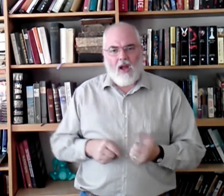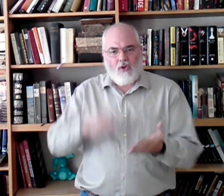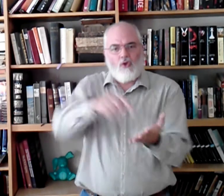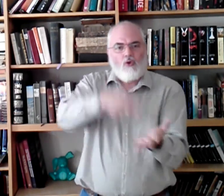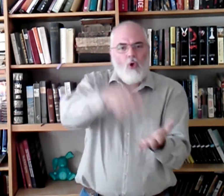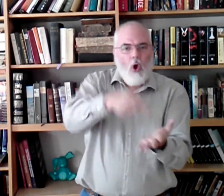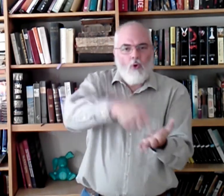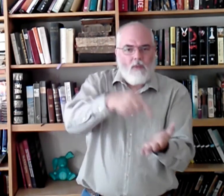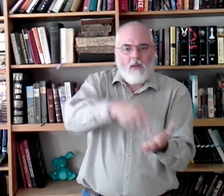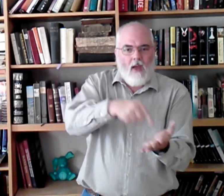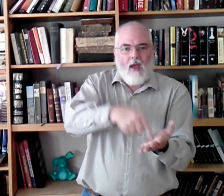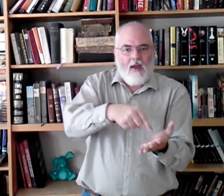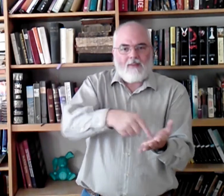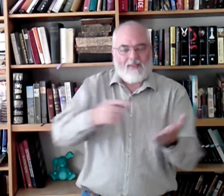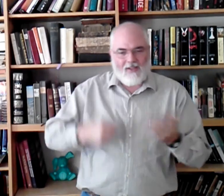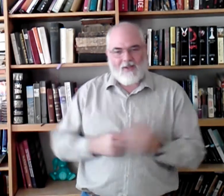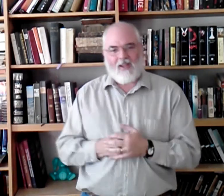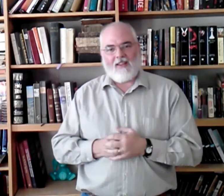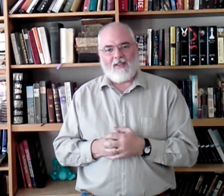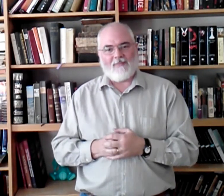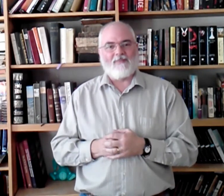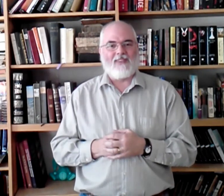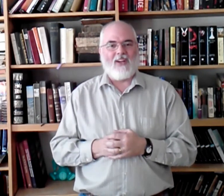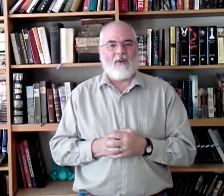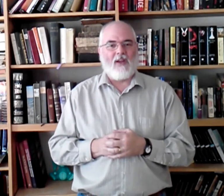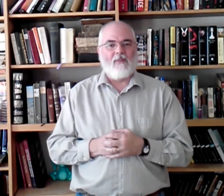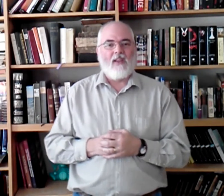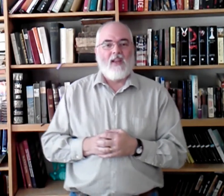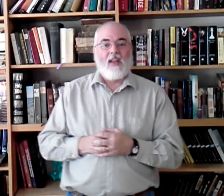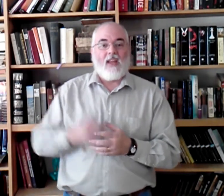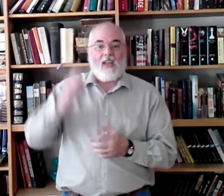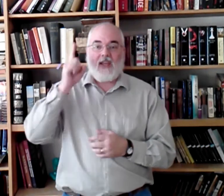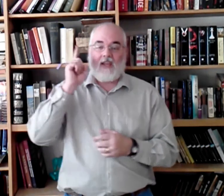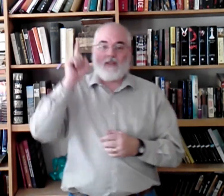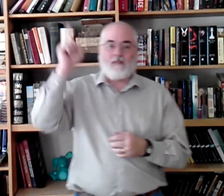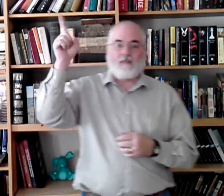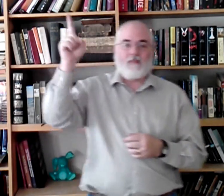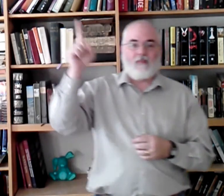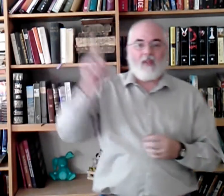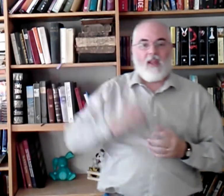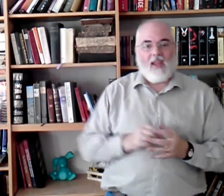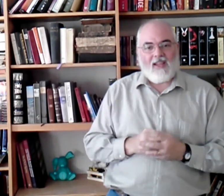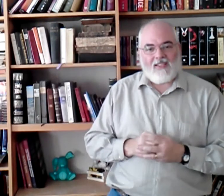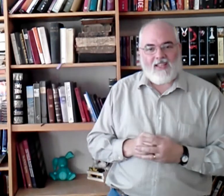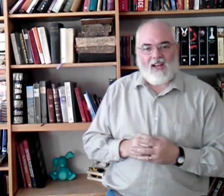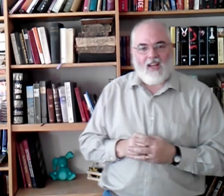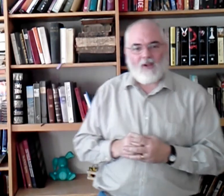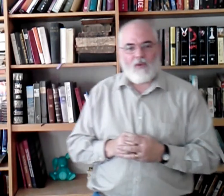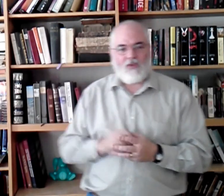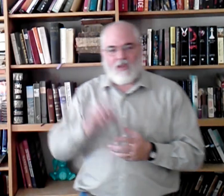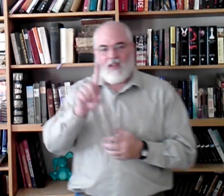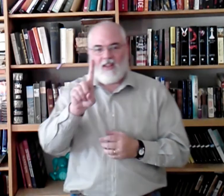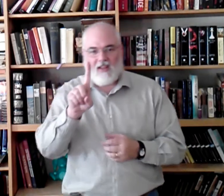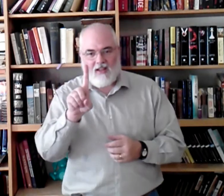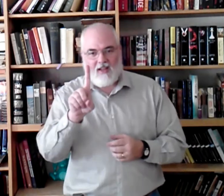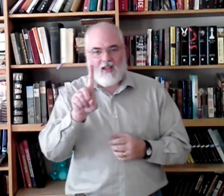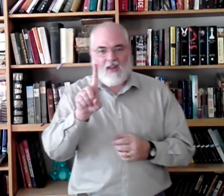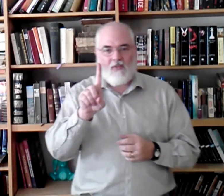You owe me, man. You know, kind of thing. Here we go. He, in sign language, a